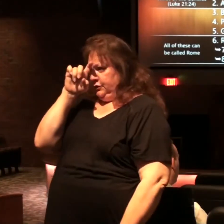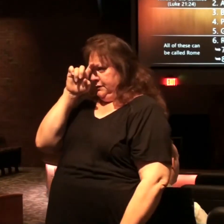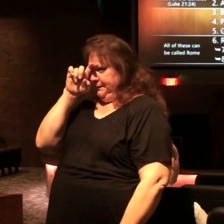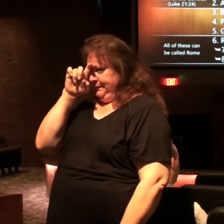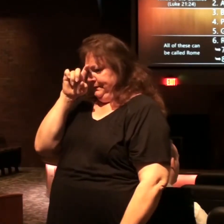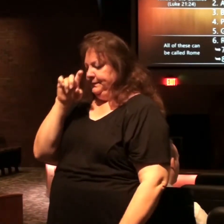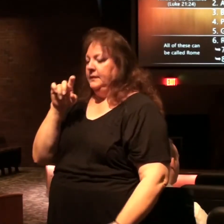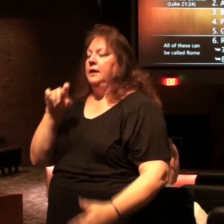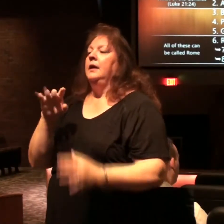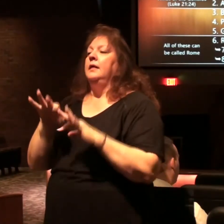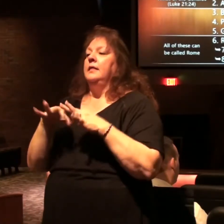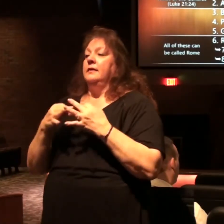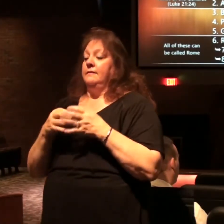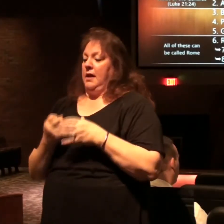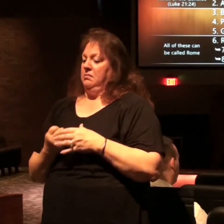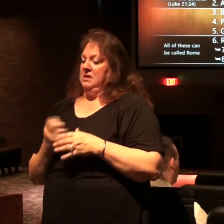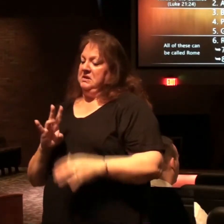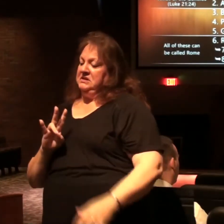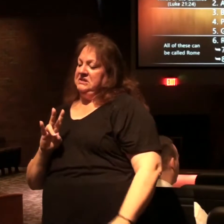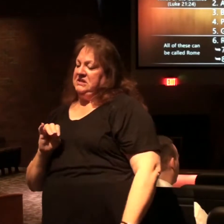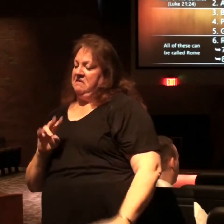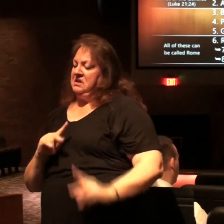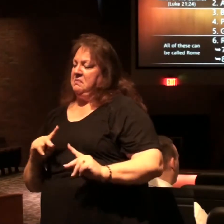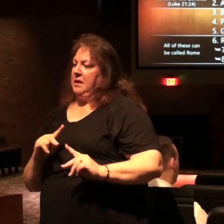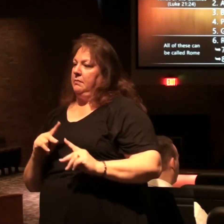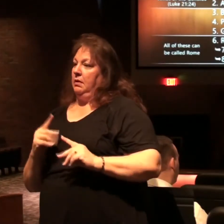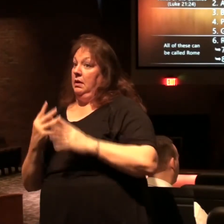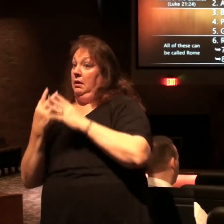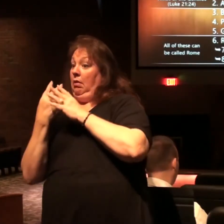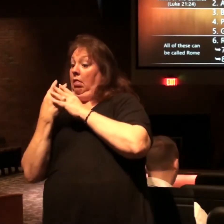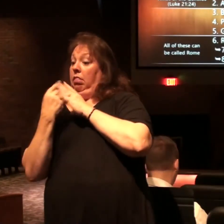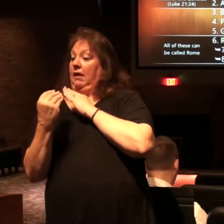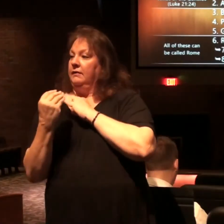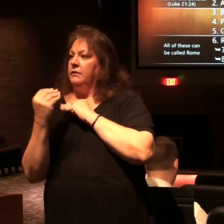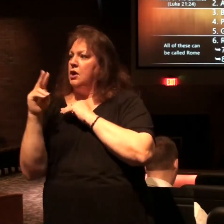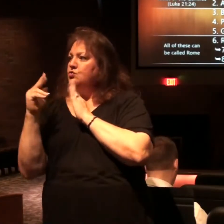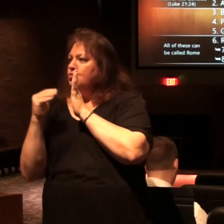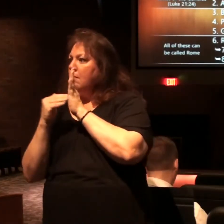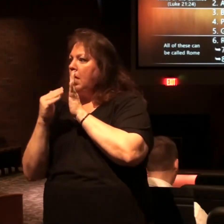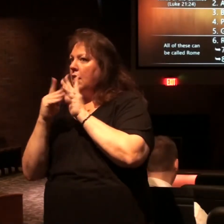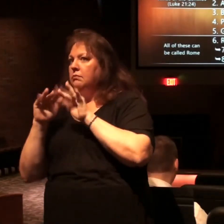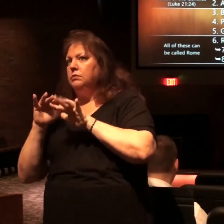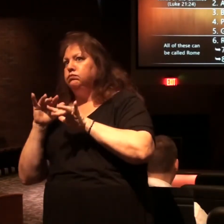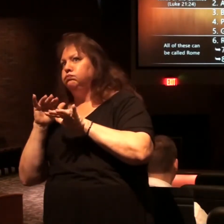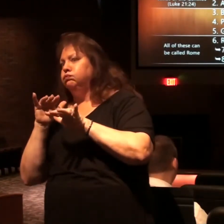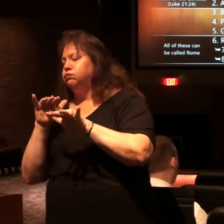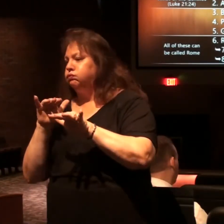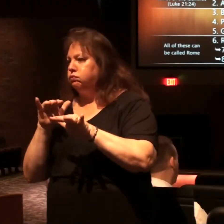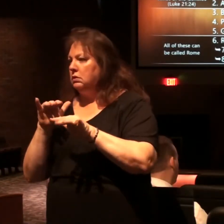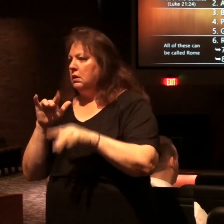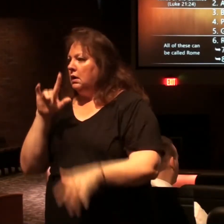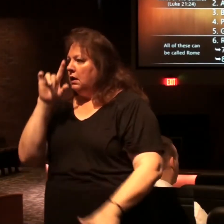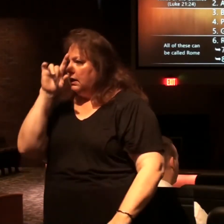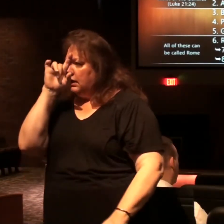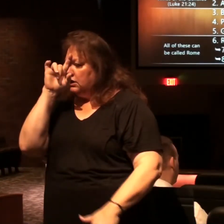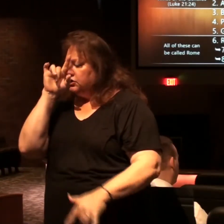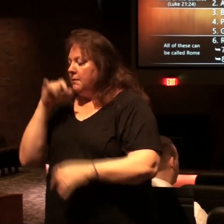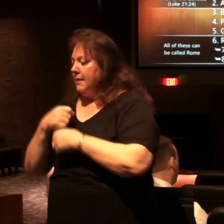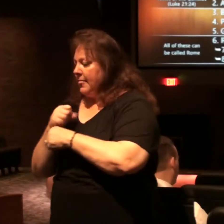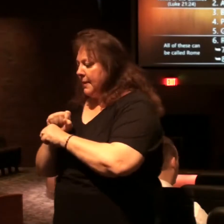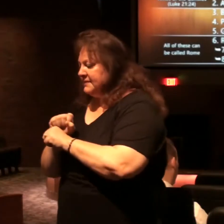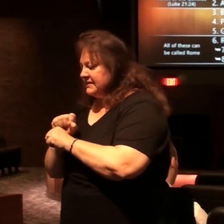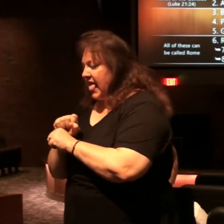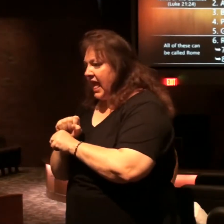as the family of Jacob about 70 people they come out a nation of 2 million and Egypt enslaved them